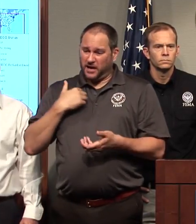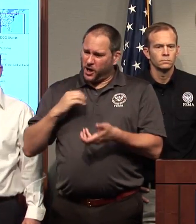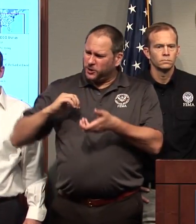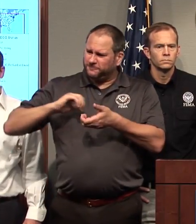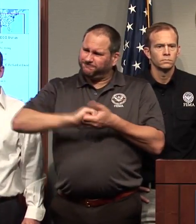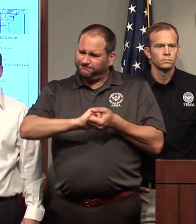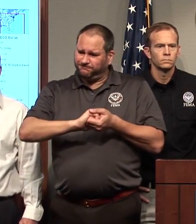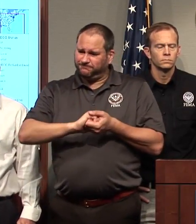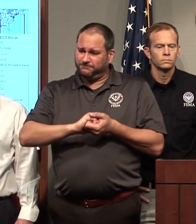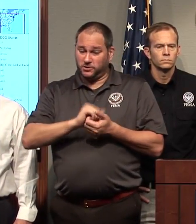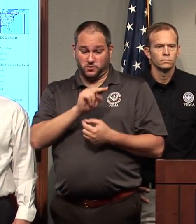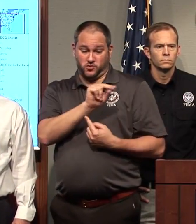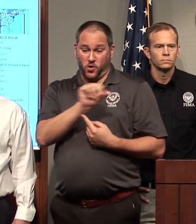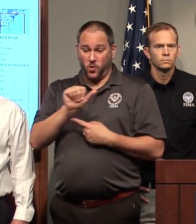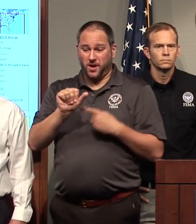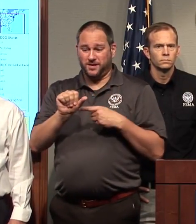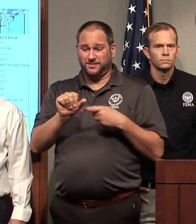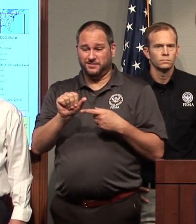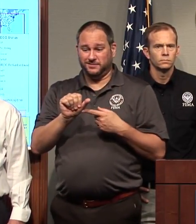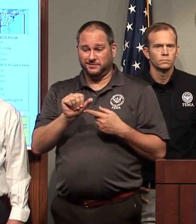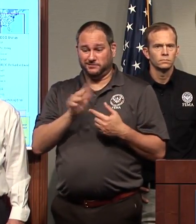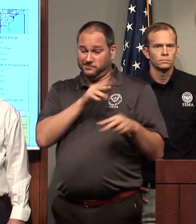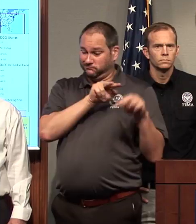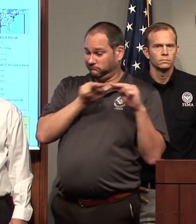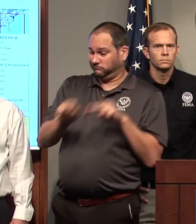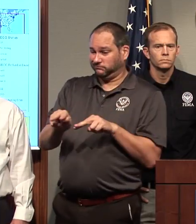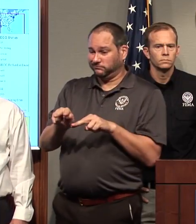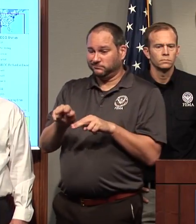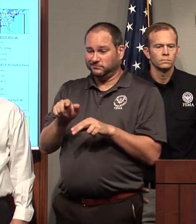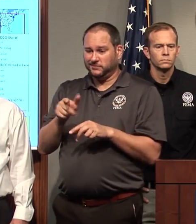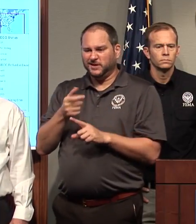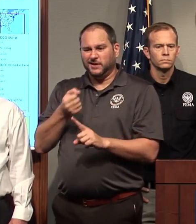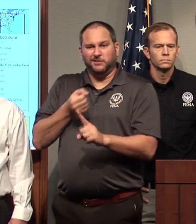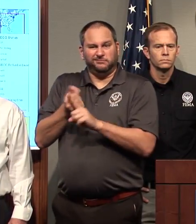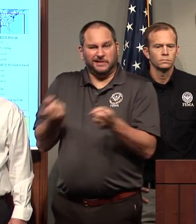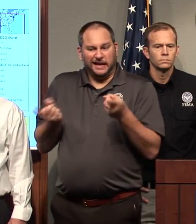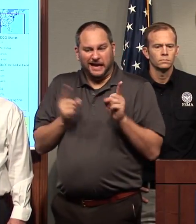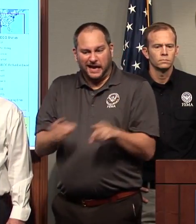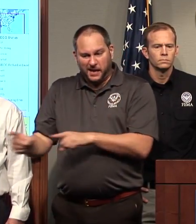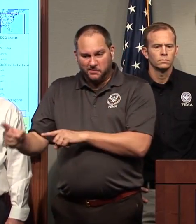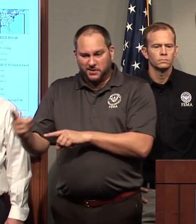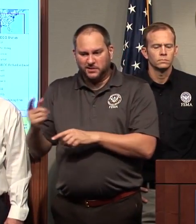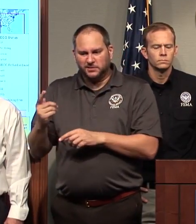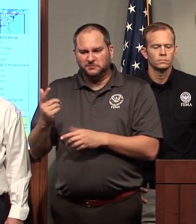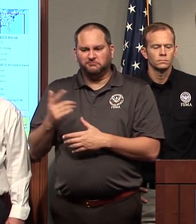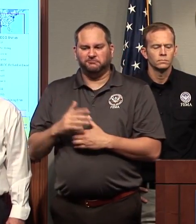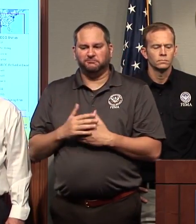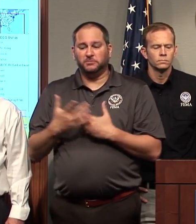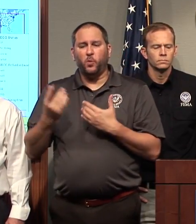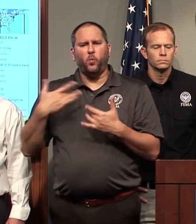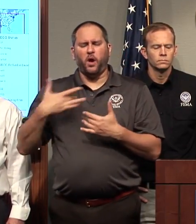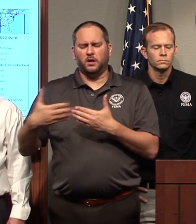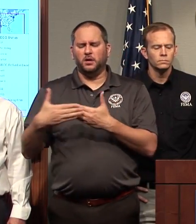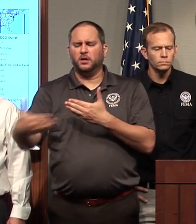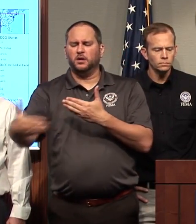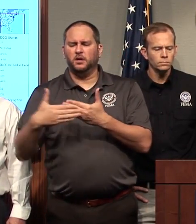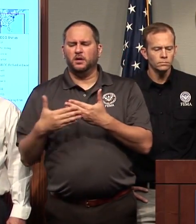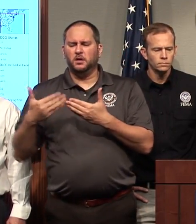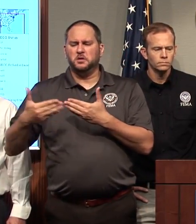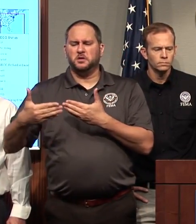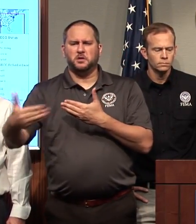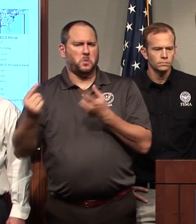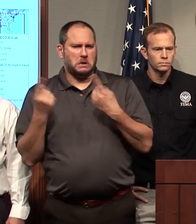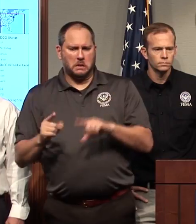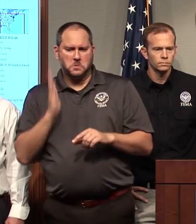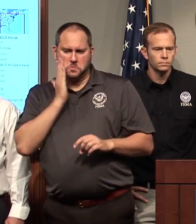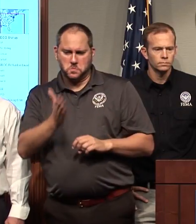others are looking at whether this is an anomaly year or a trend year. And I think it's important to know that. And we will continue working with